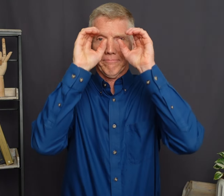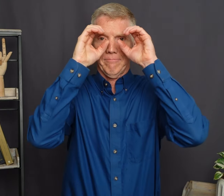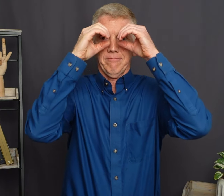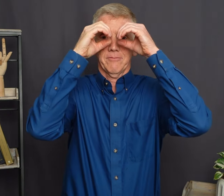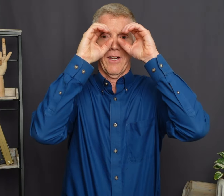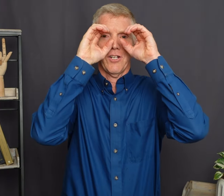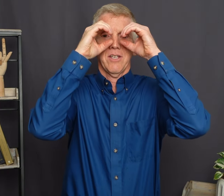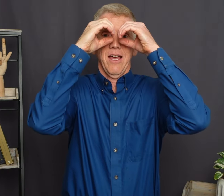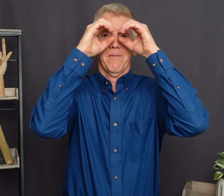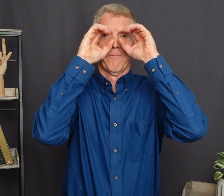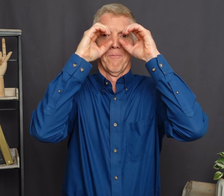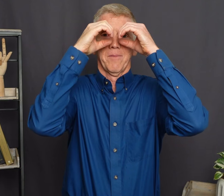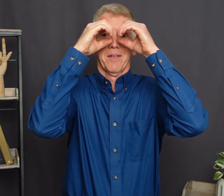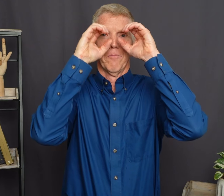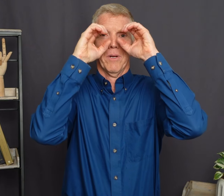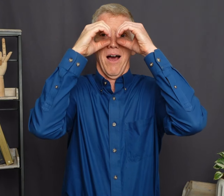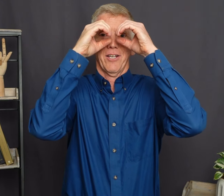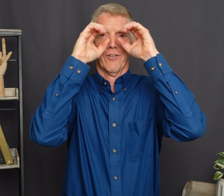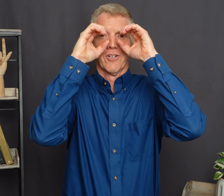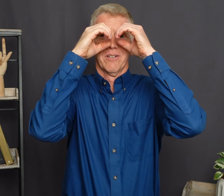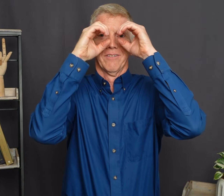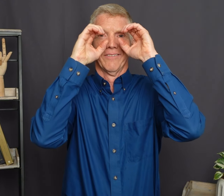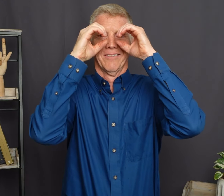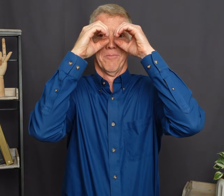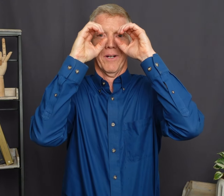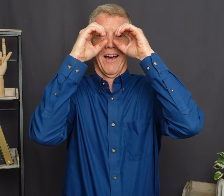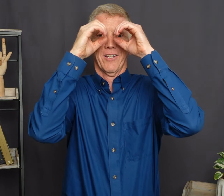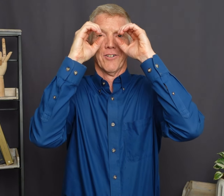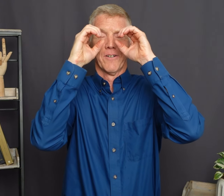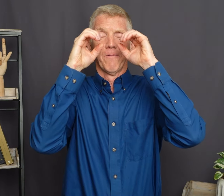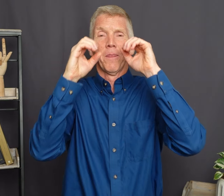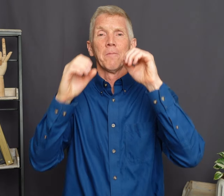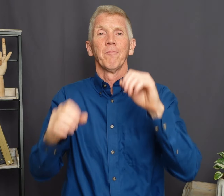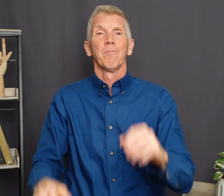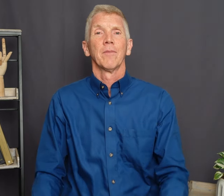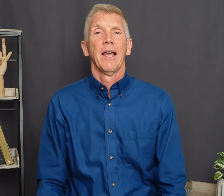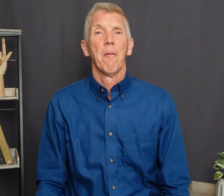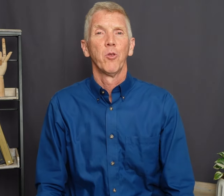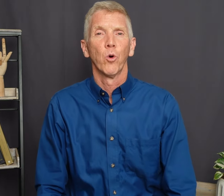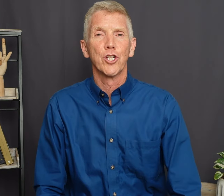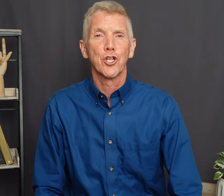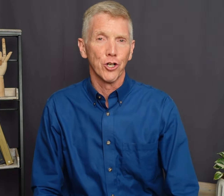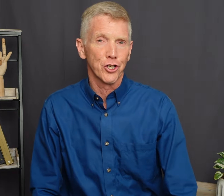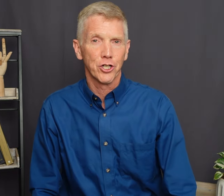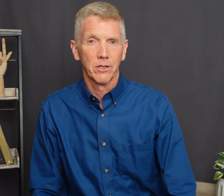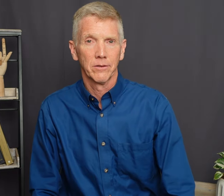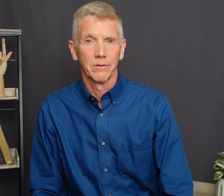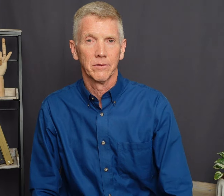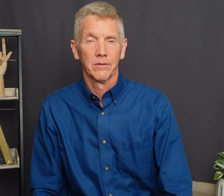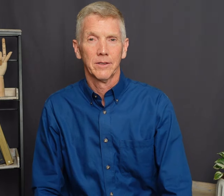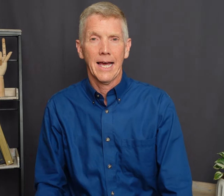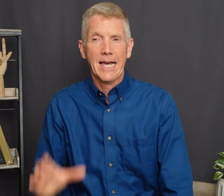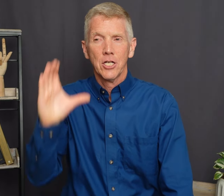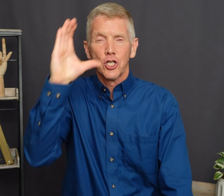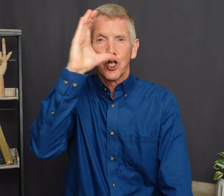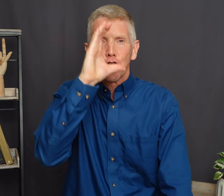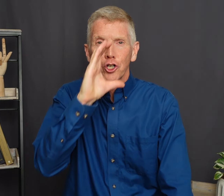Can you see that? Binoculars Binoculars Binoculars How about the word search? Okay Search